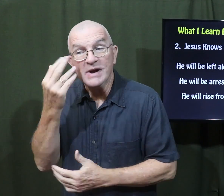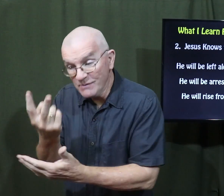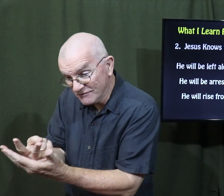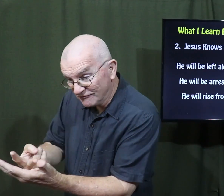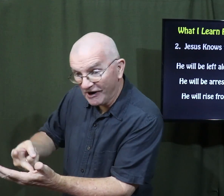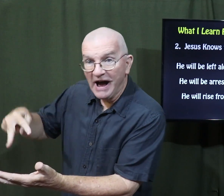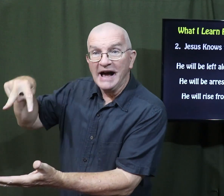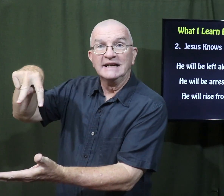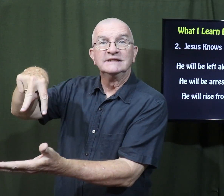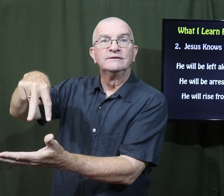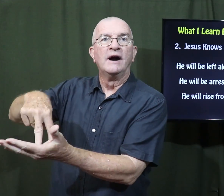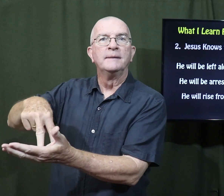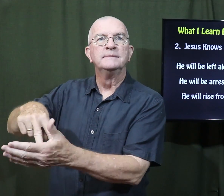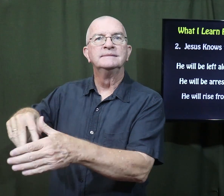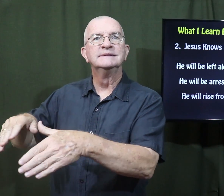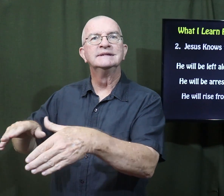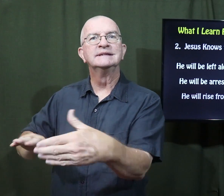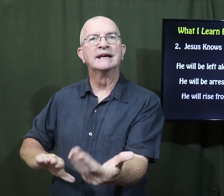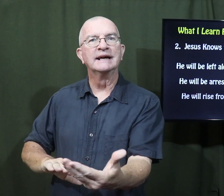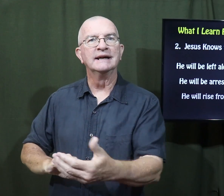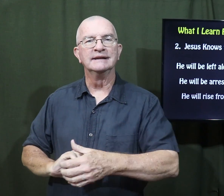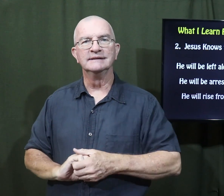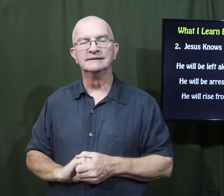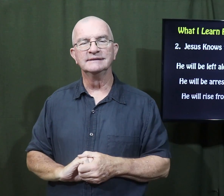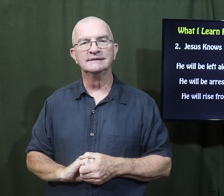And he knew he would rise from the dead.